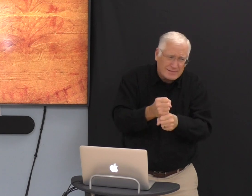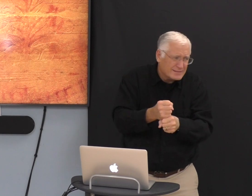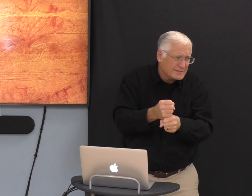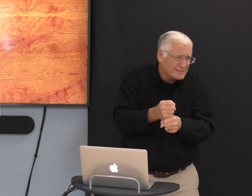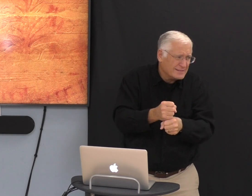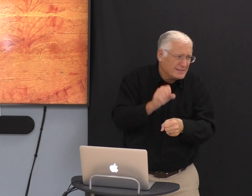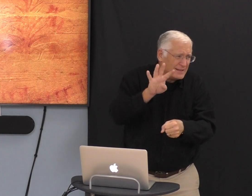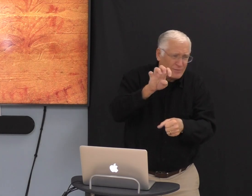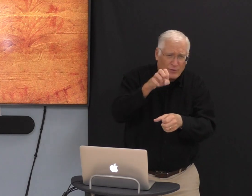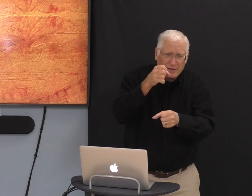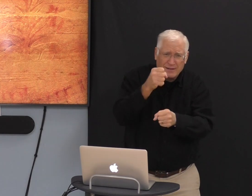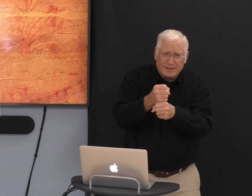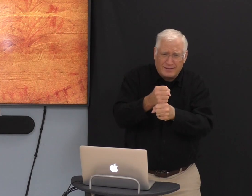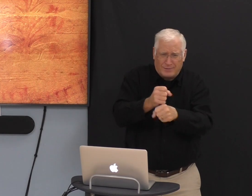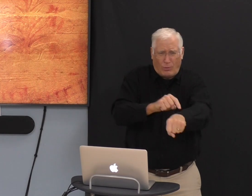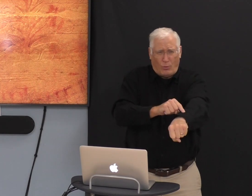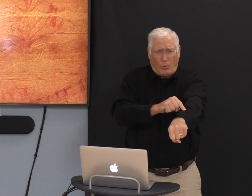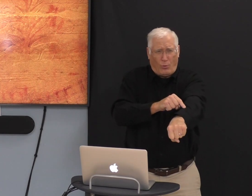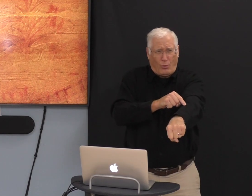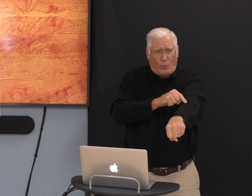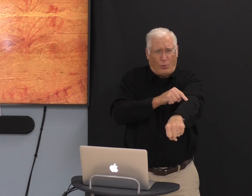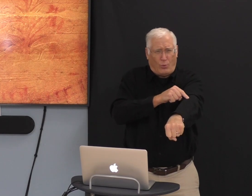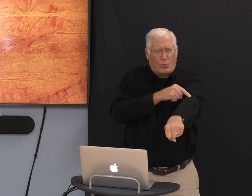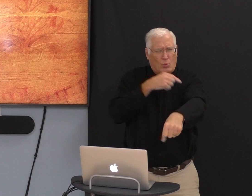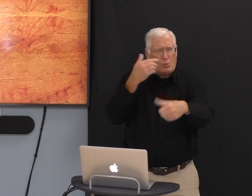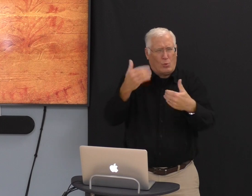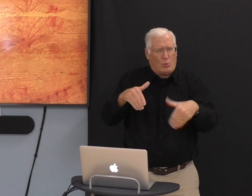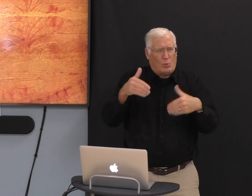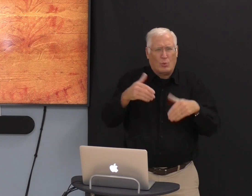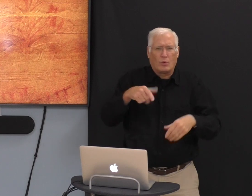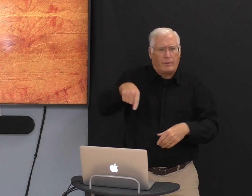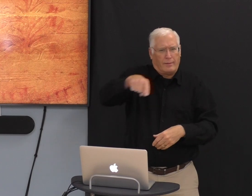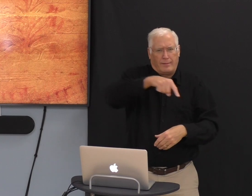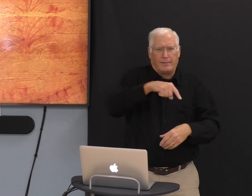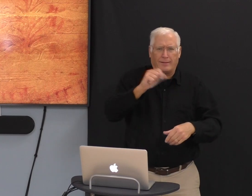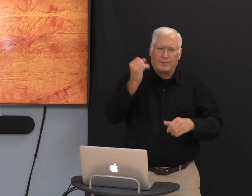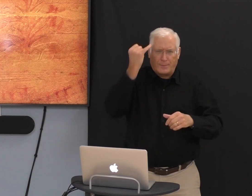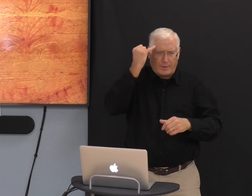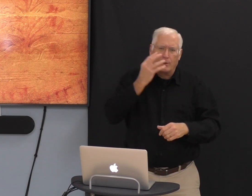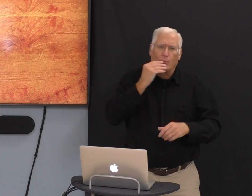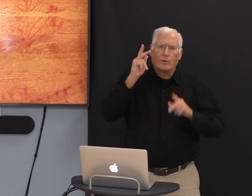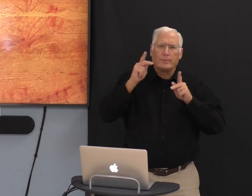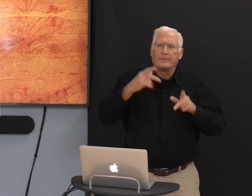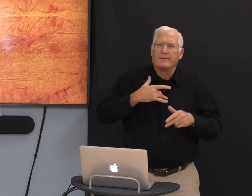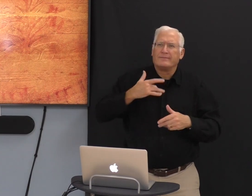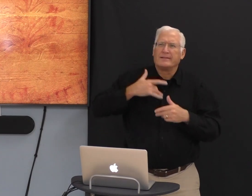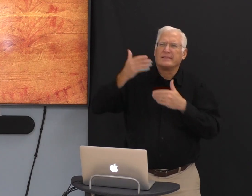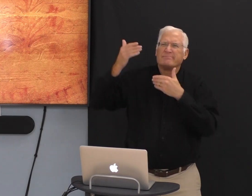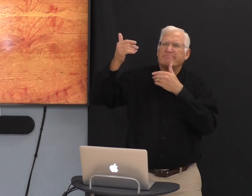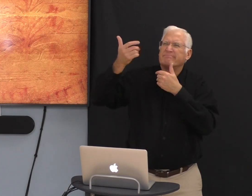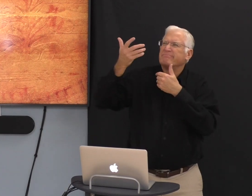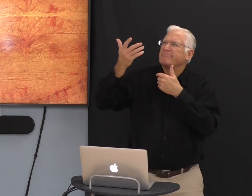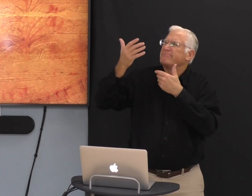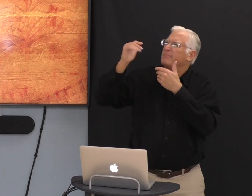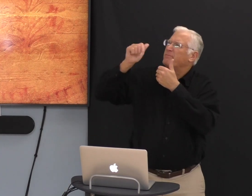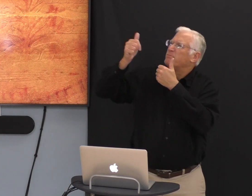just under 200, 300 years. So, think about how